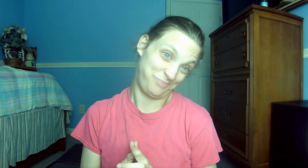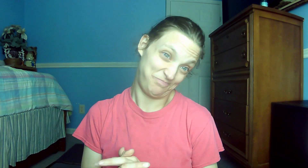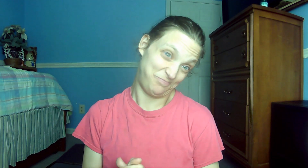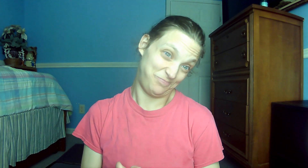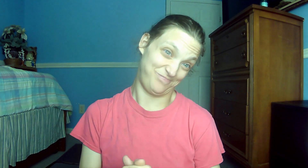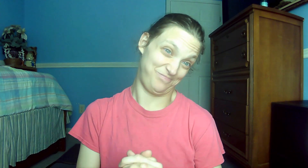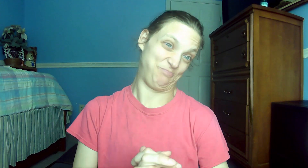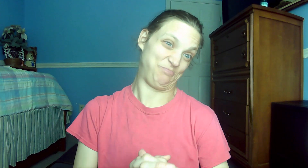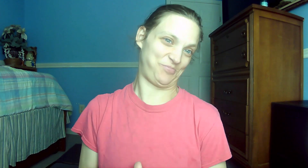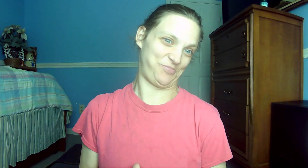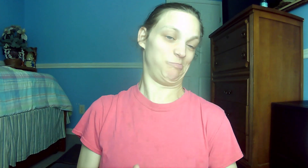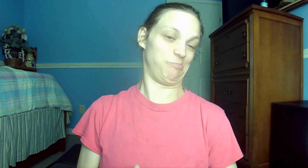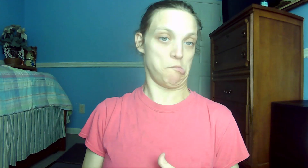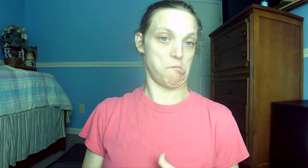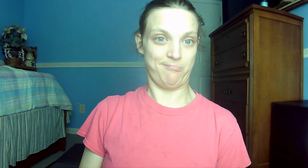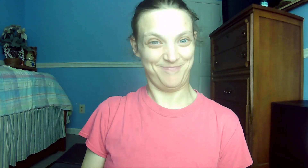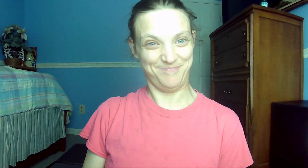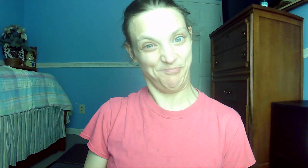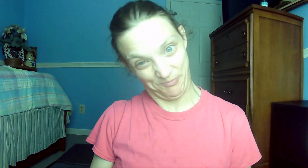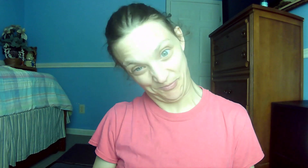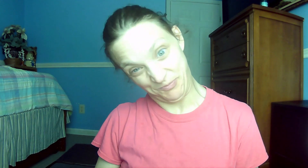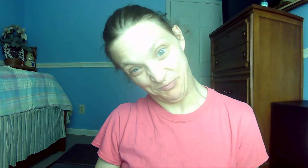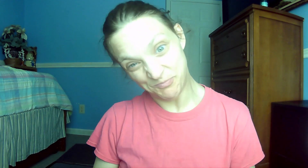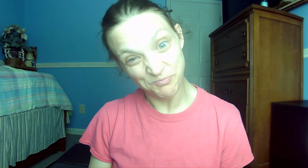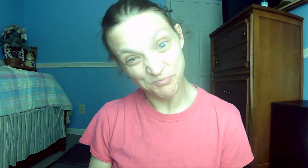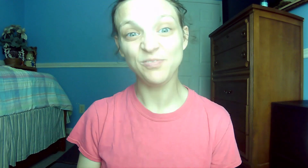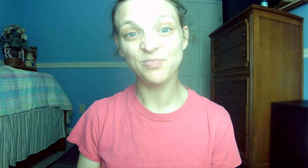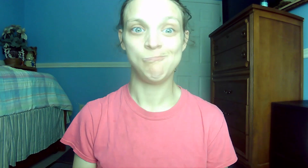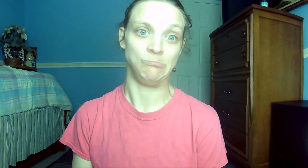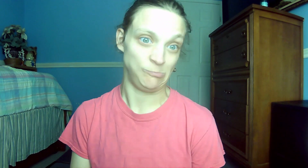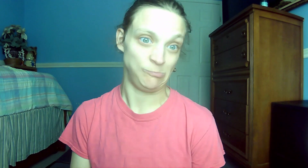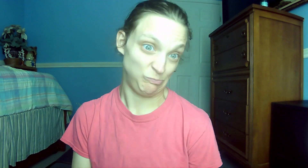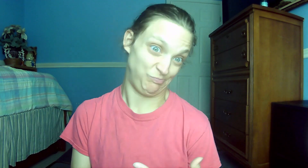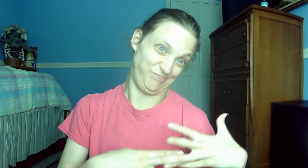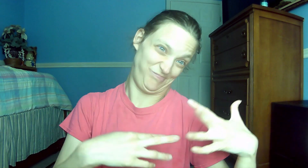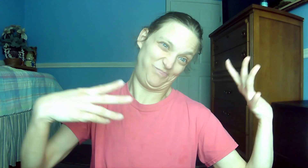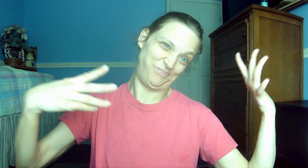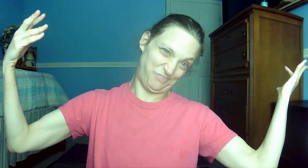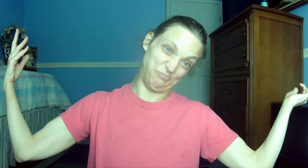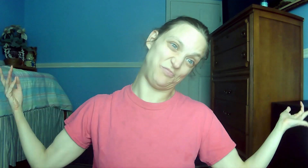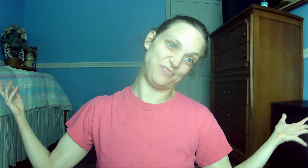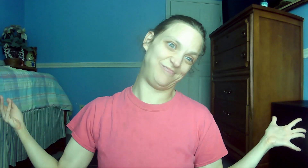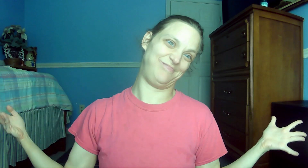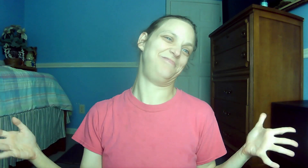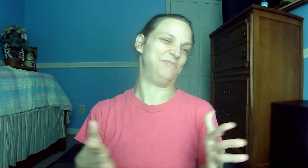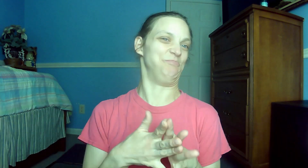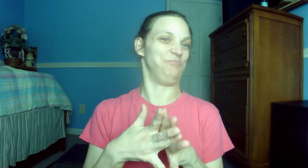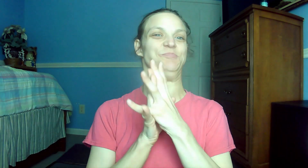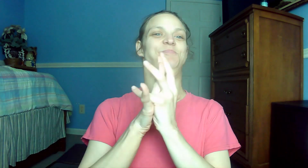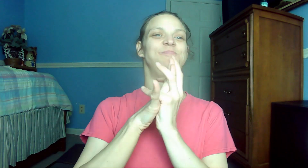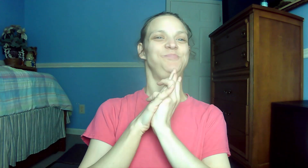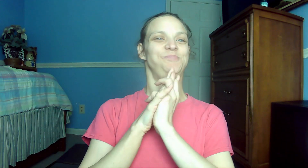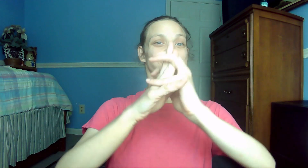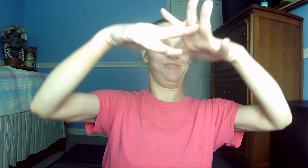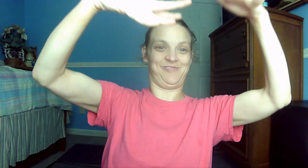If anyone is in Christ, the new creation has come. The old is gone, the new is here. 34.